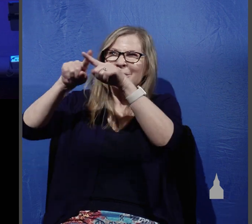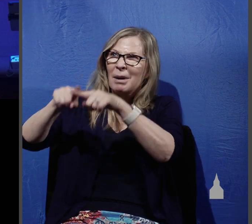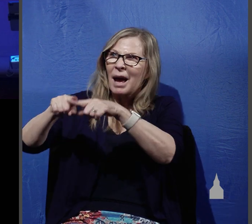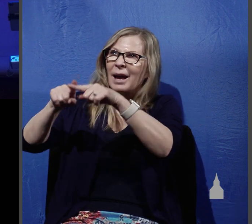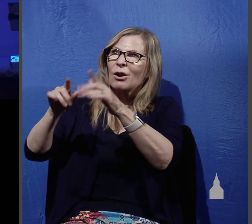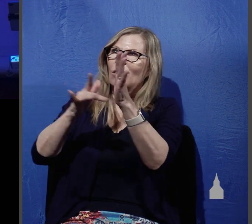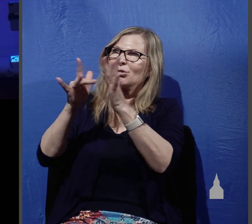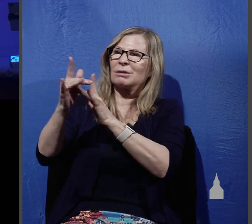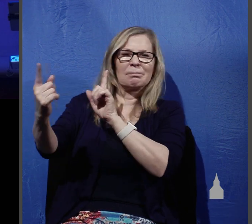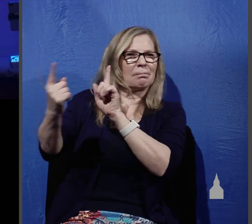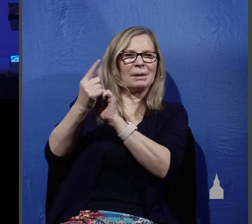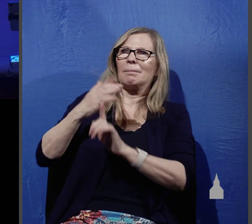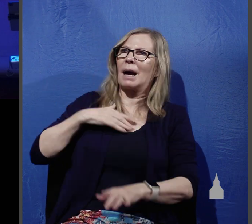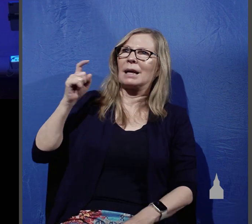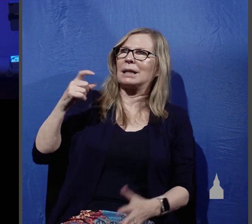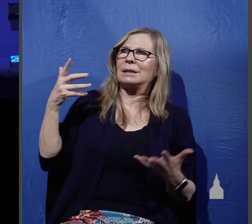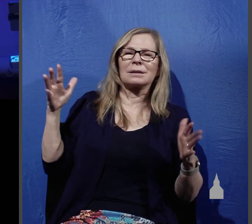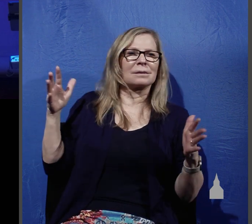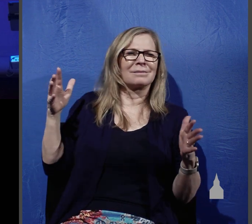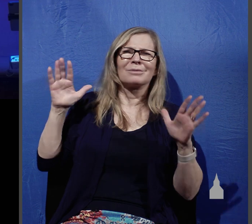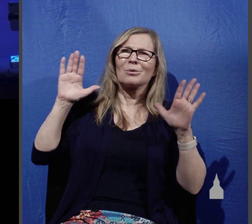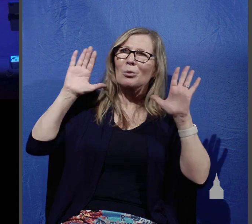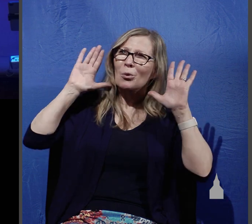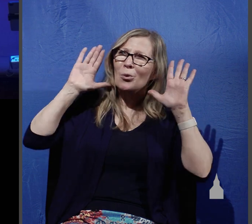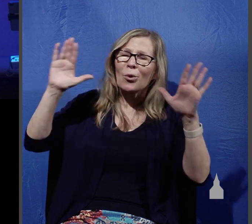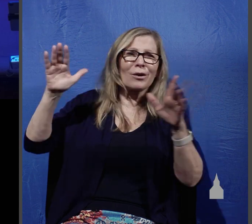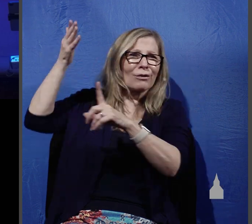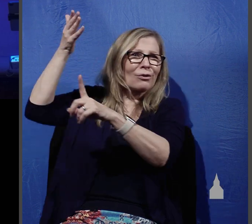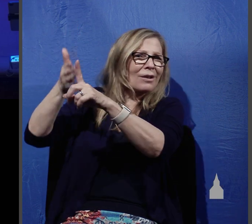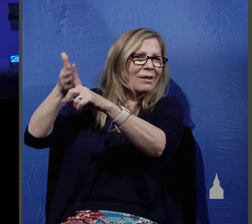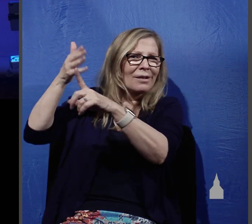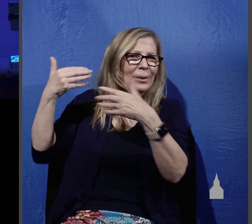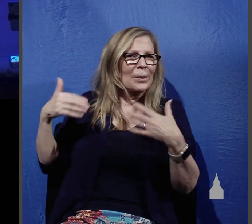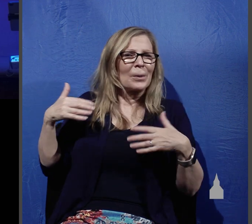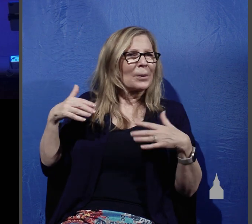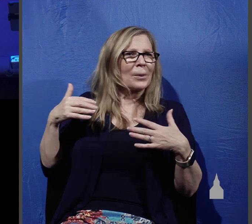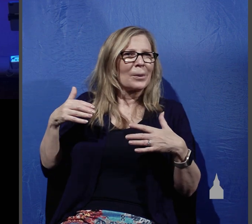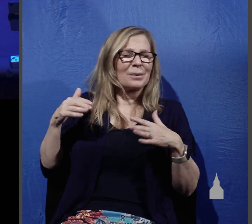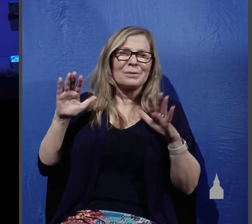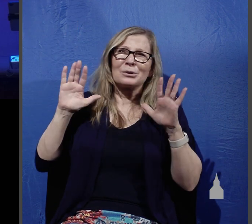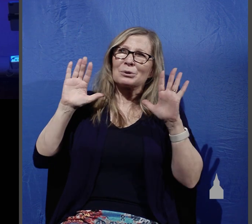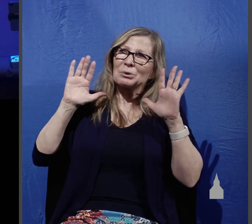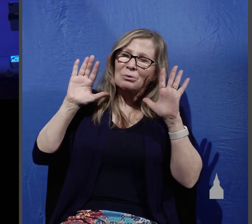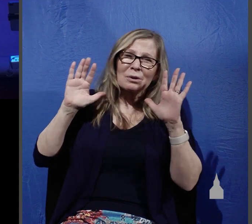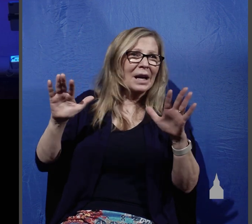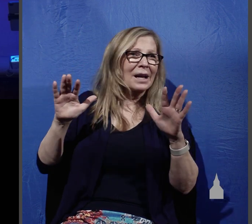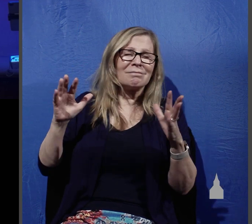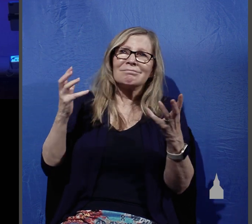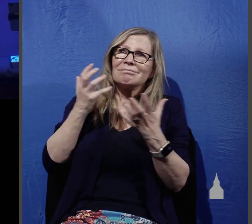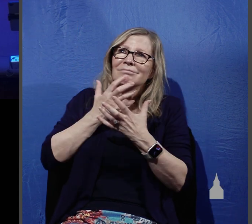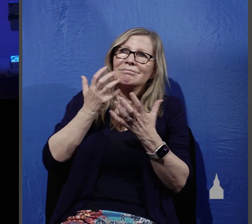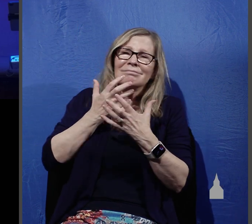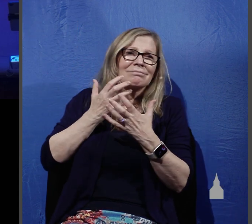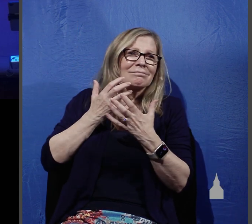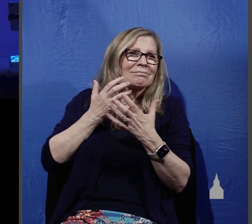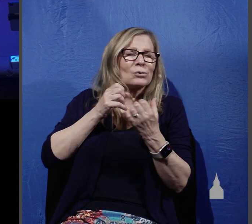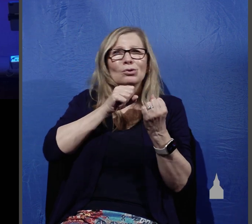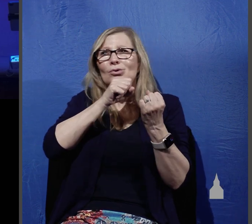meet your needs think about how wonderful he is think about how great he is think about how strong he